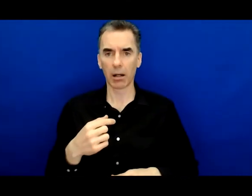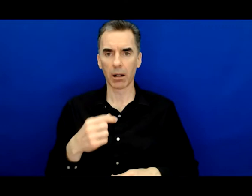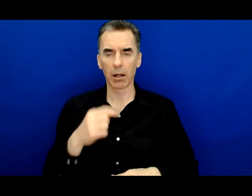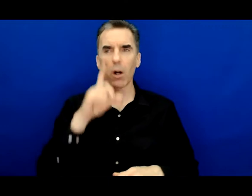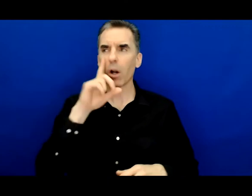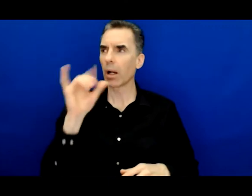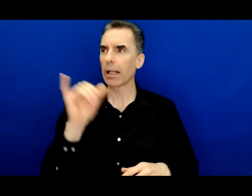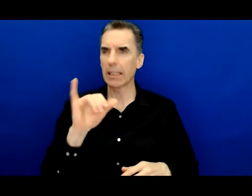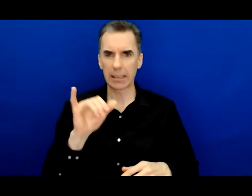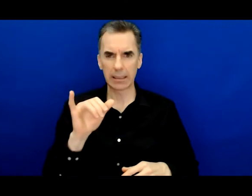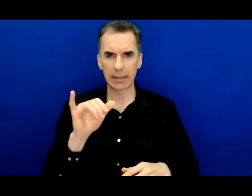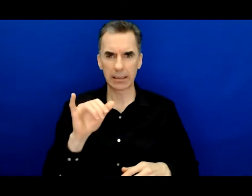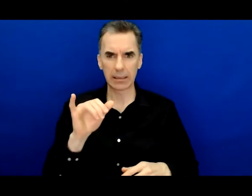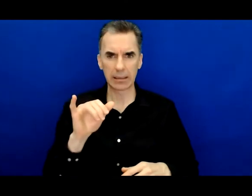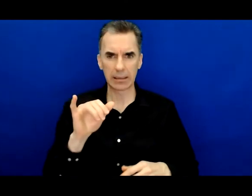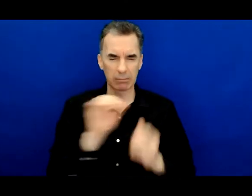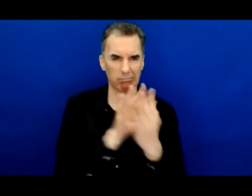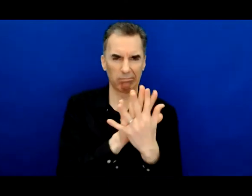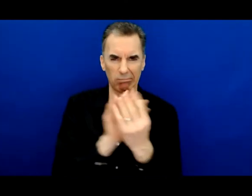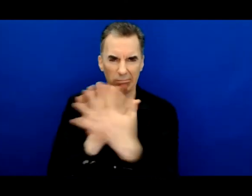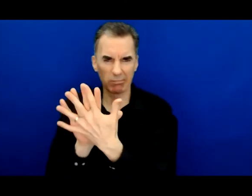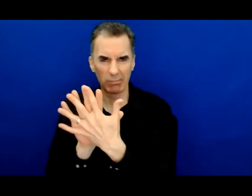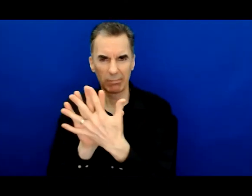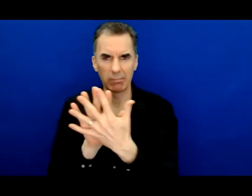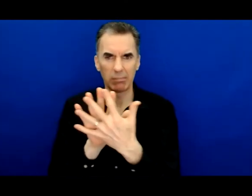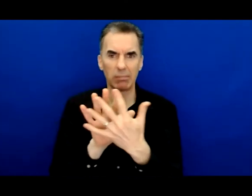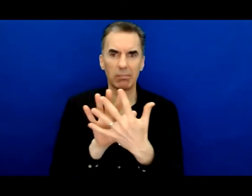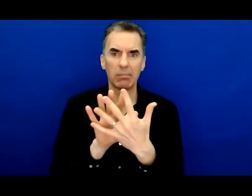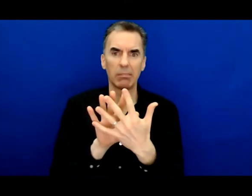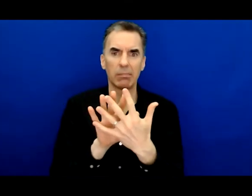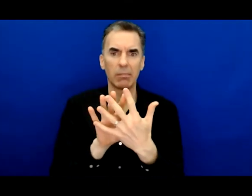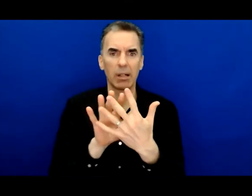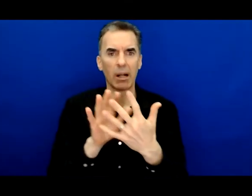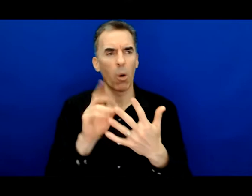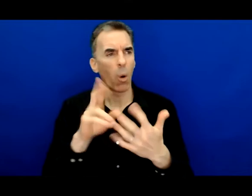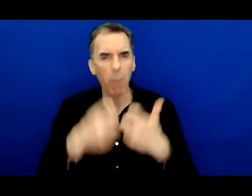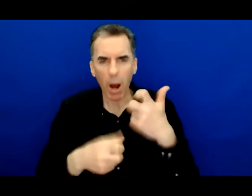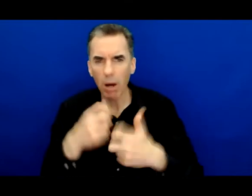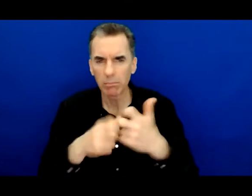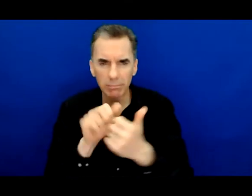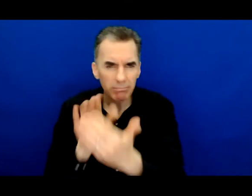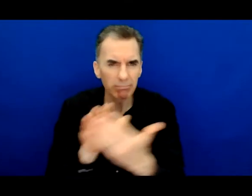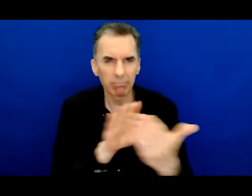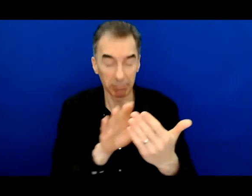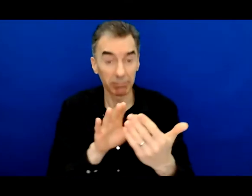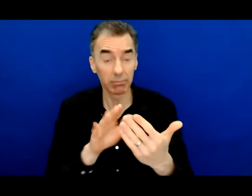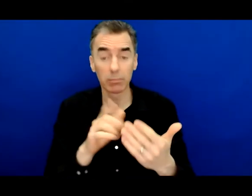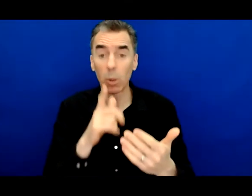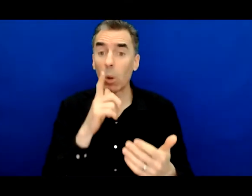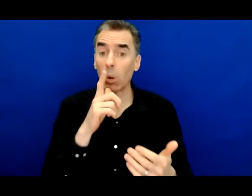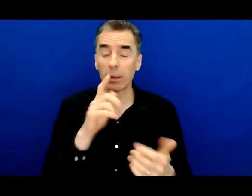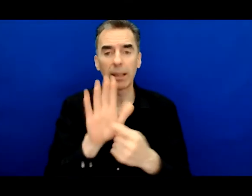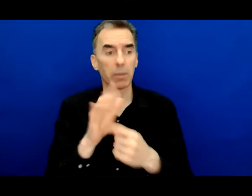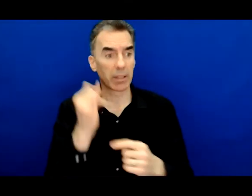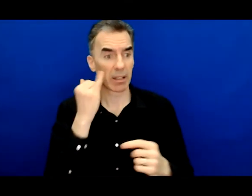belong leaders choose to be the ones that people come to with their conflicts and leaders are the ones that take on the